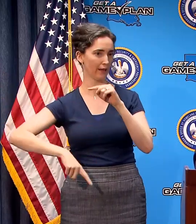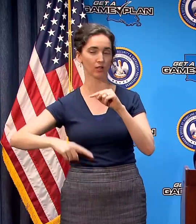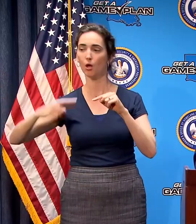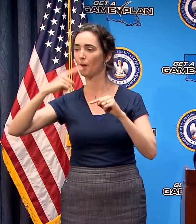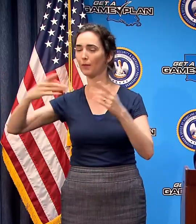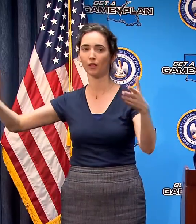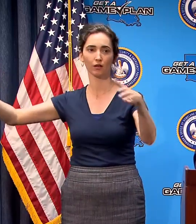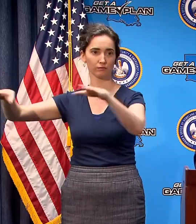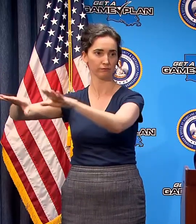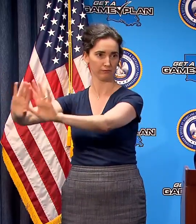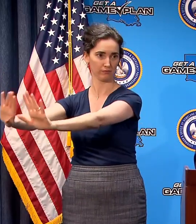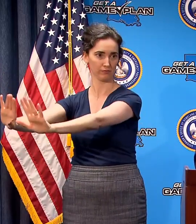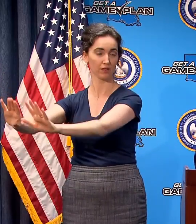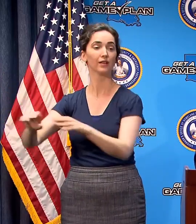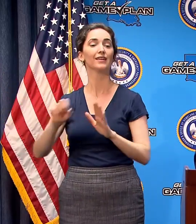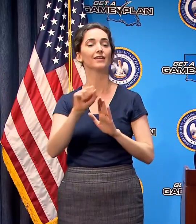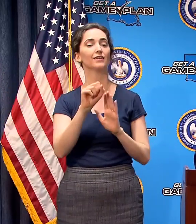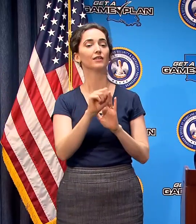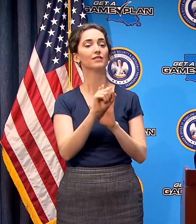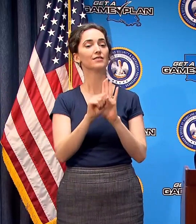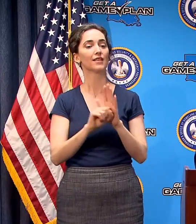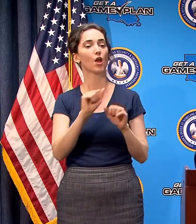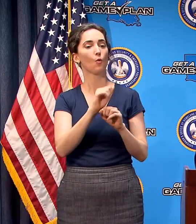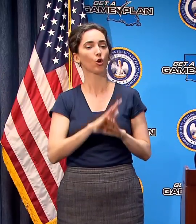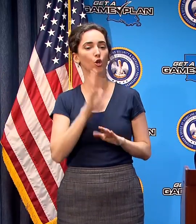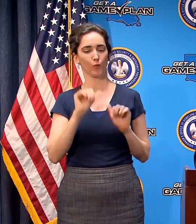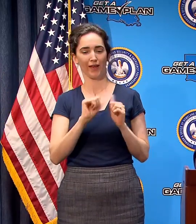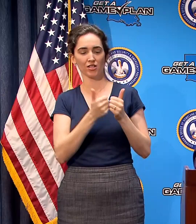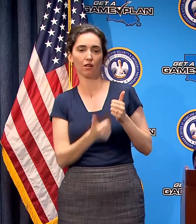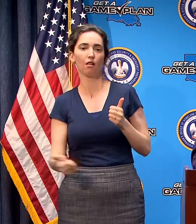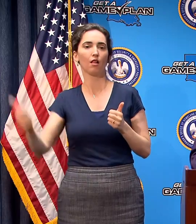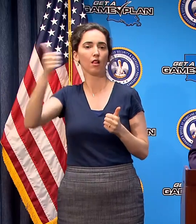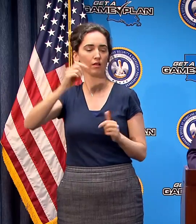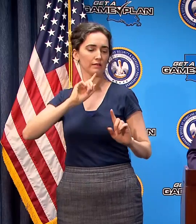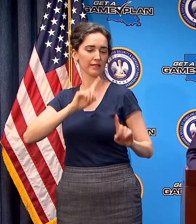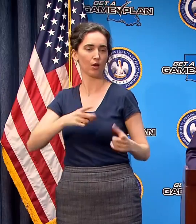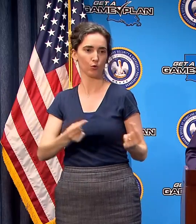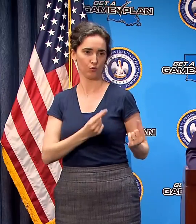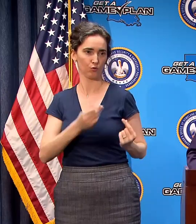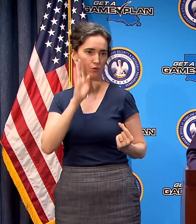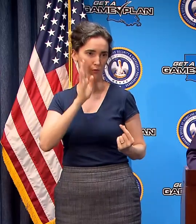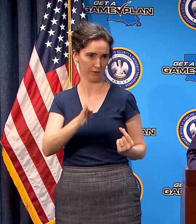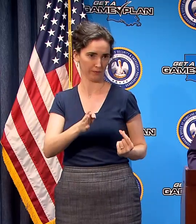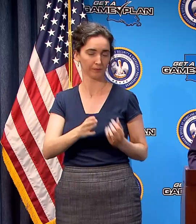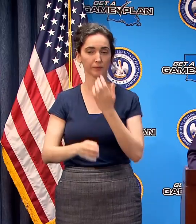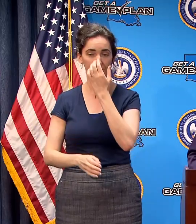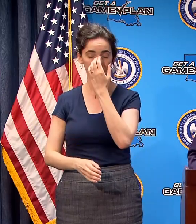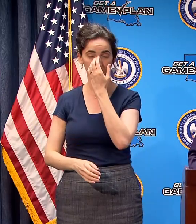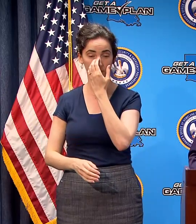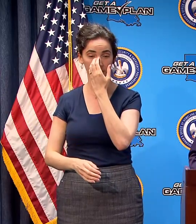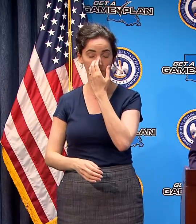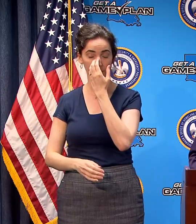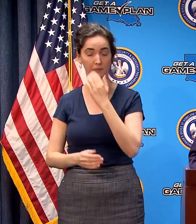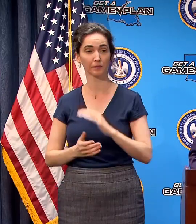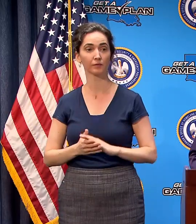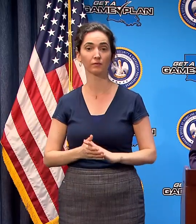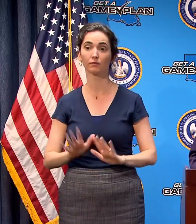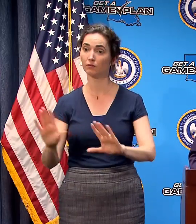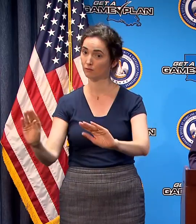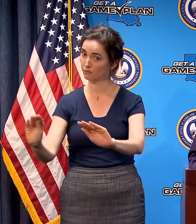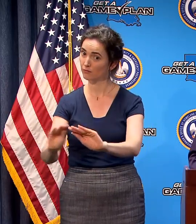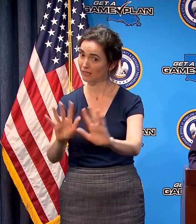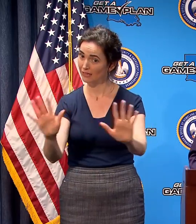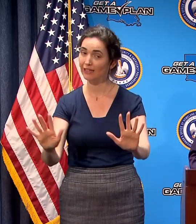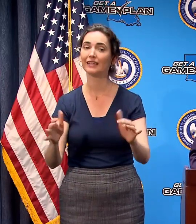workers will receive specific guidance from their agency heads and to be clear you can still do the